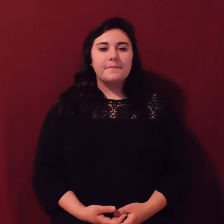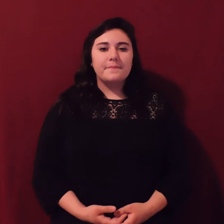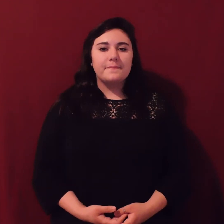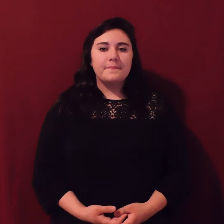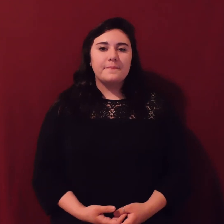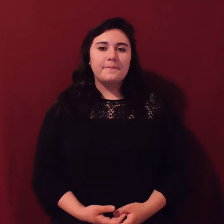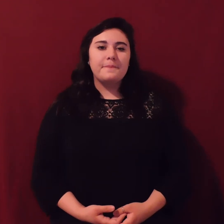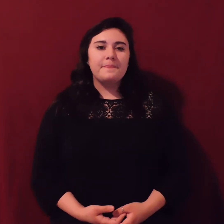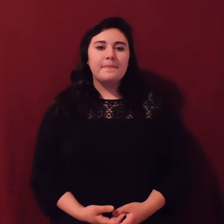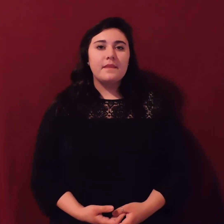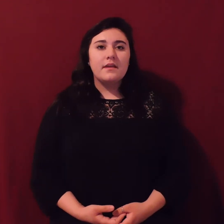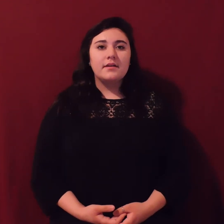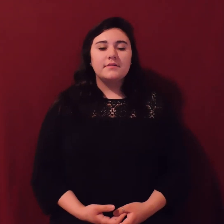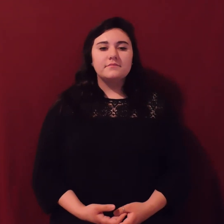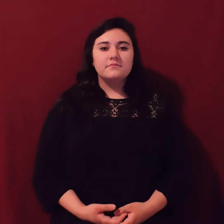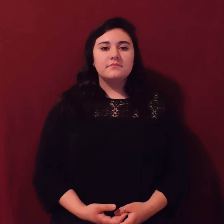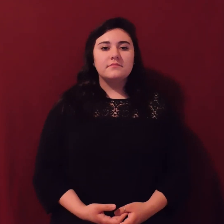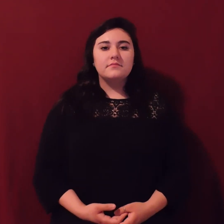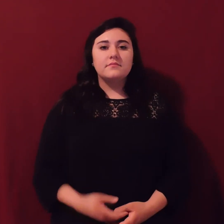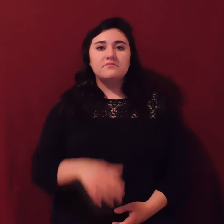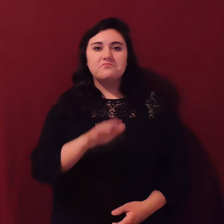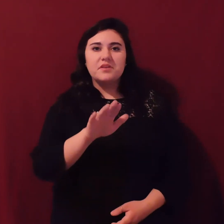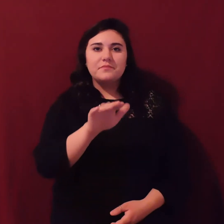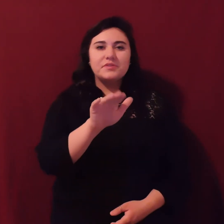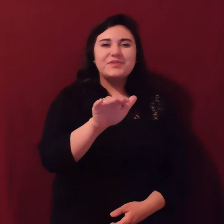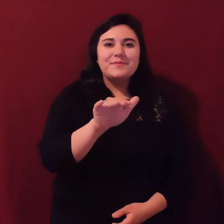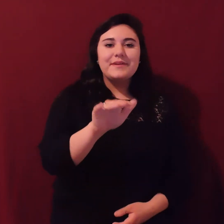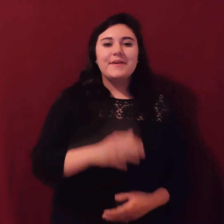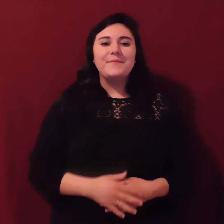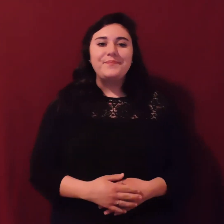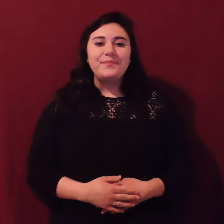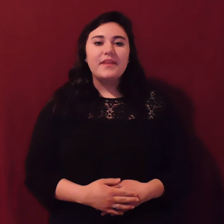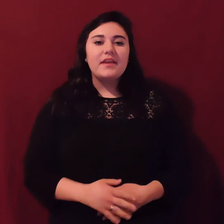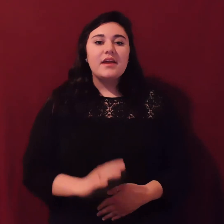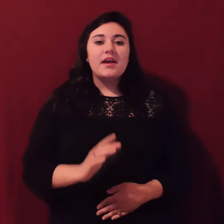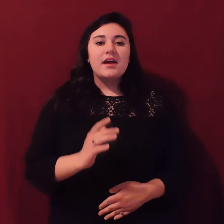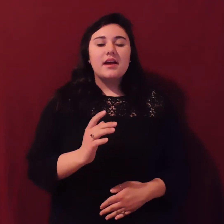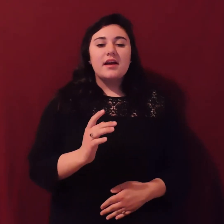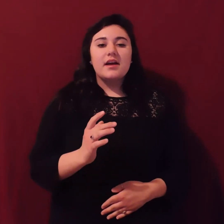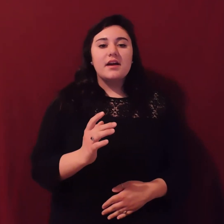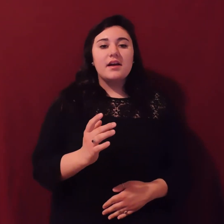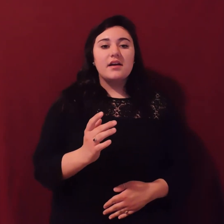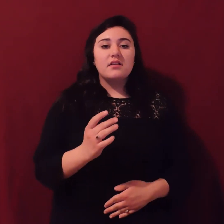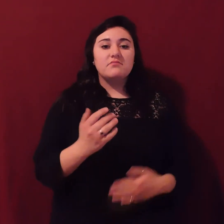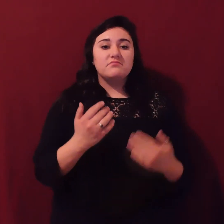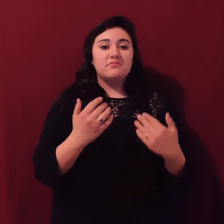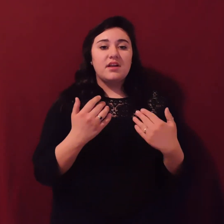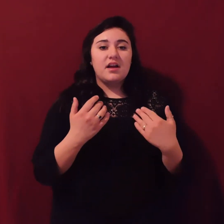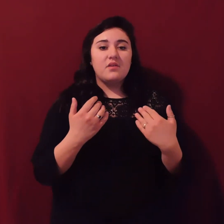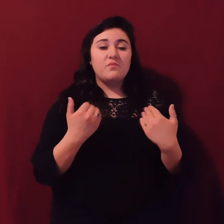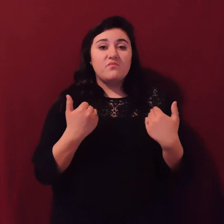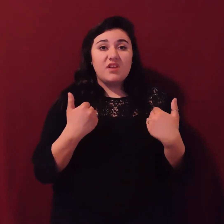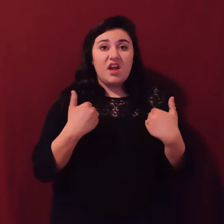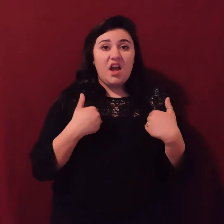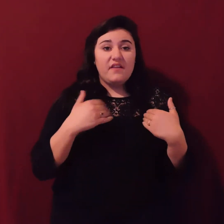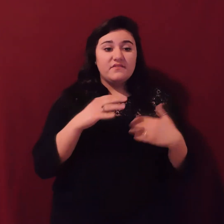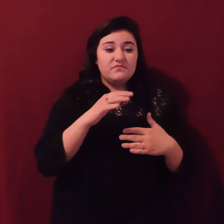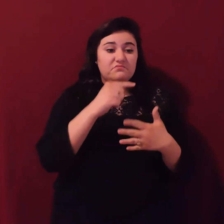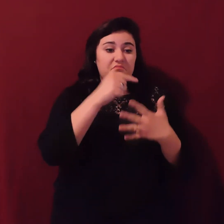May I make a suggestion? Can I make a suggestion? We have some wonderful options on our cruise